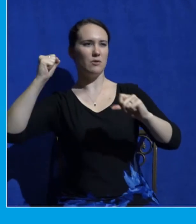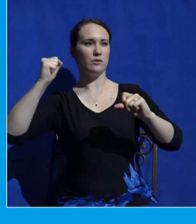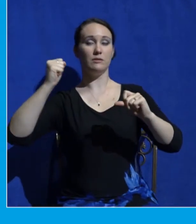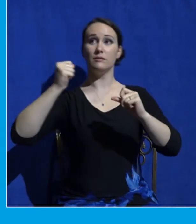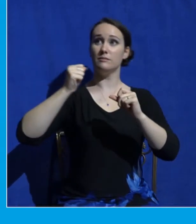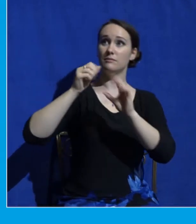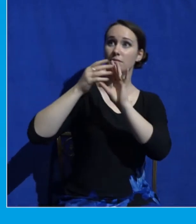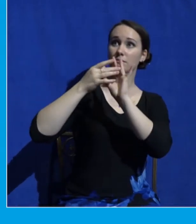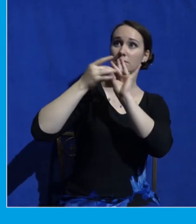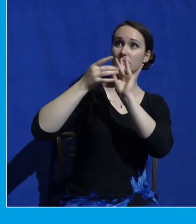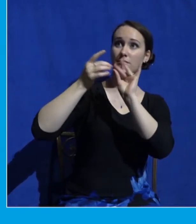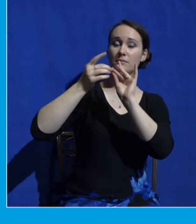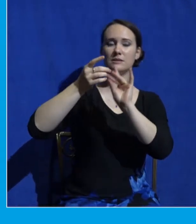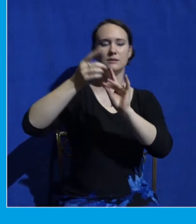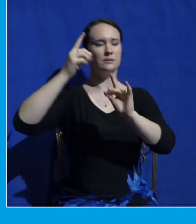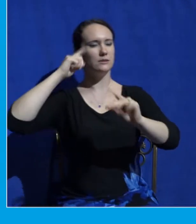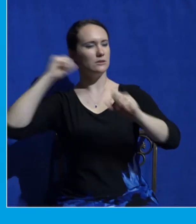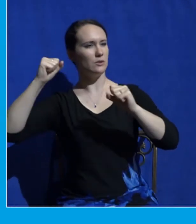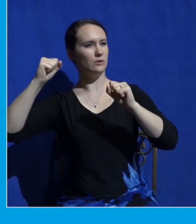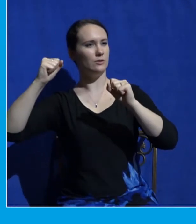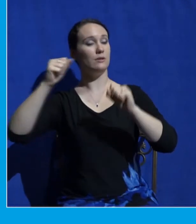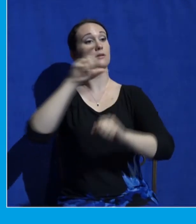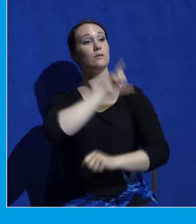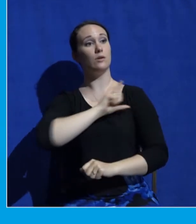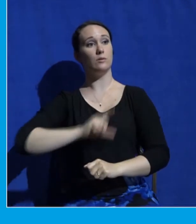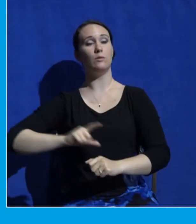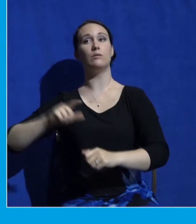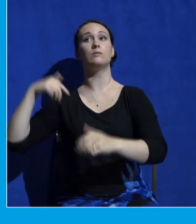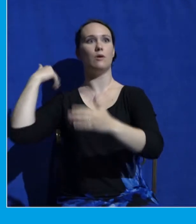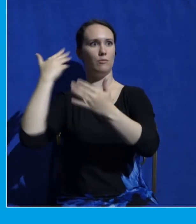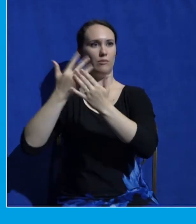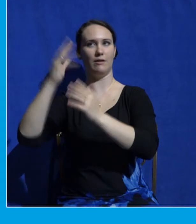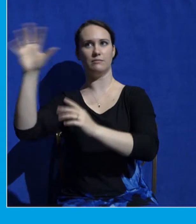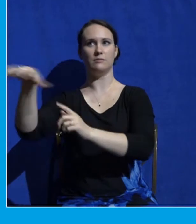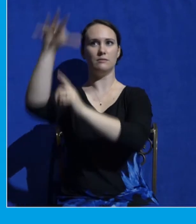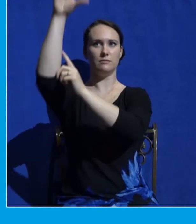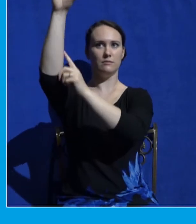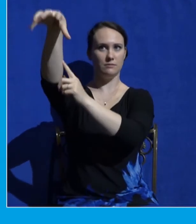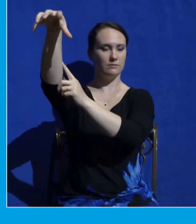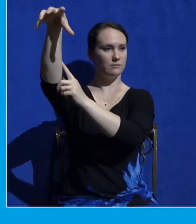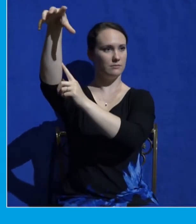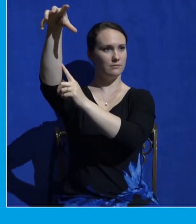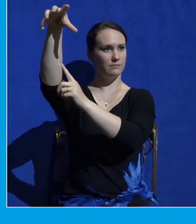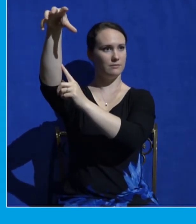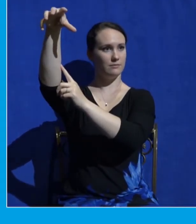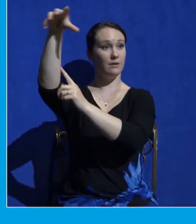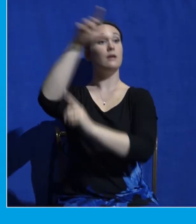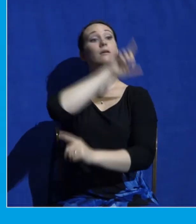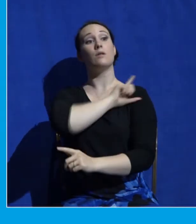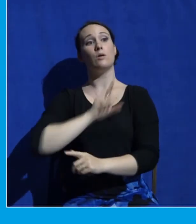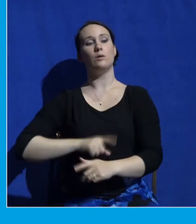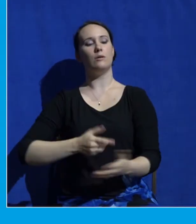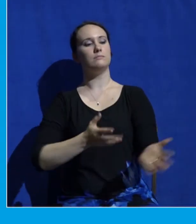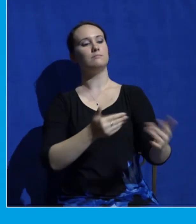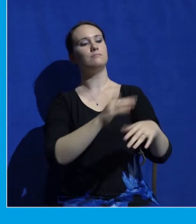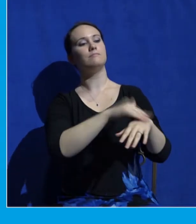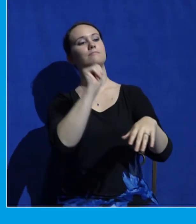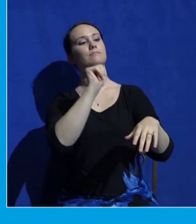on Mount Sinai to the top of the mountain. And the Lord called Moses to the top of the mountain. And